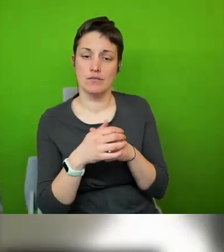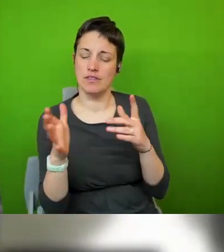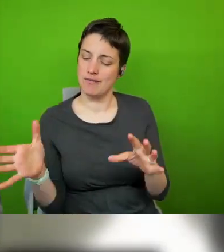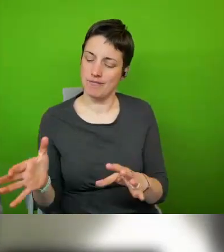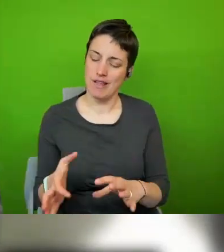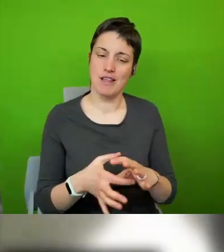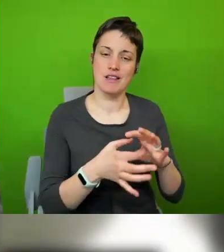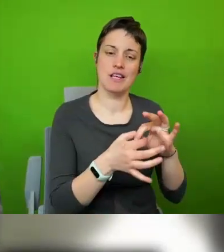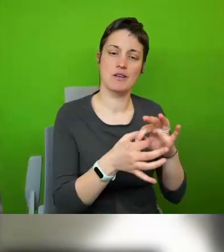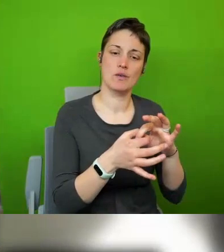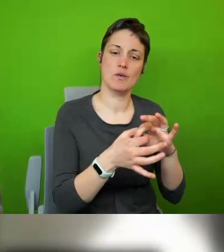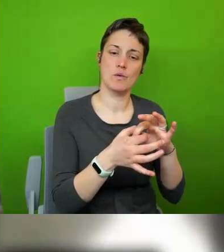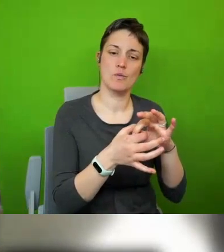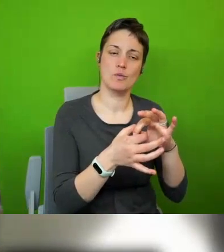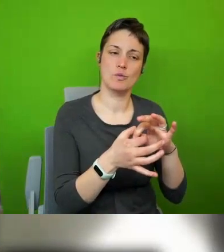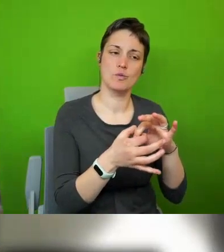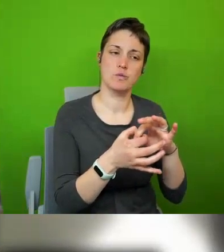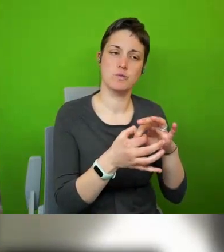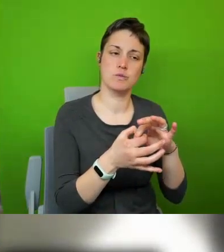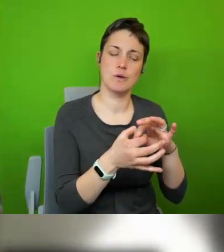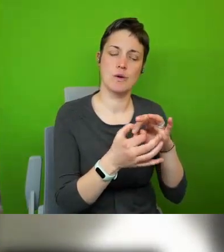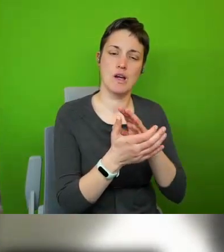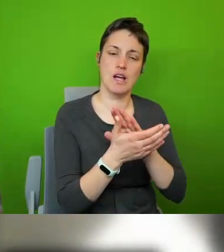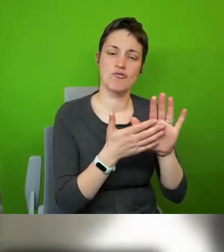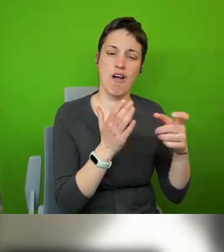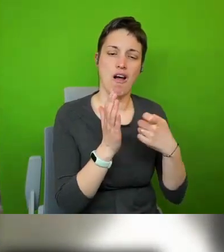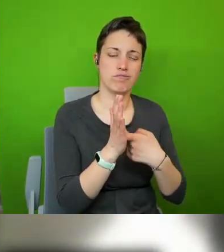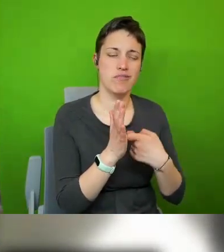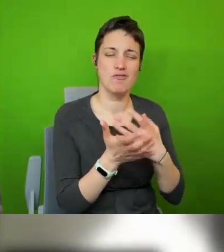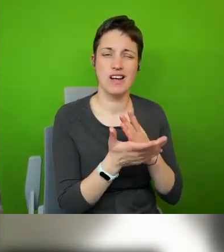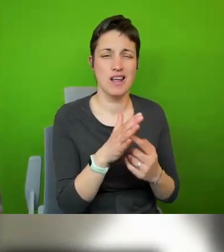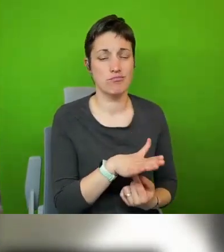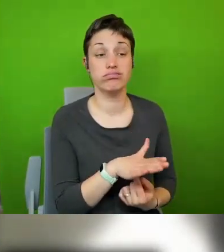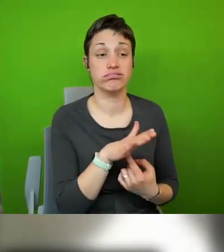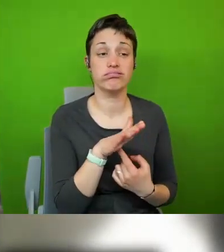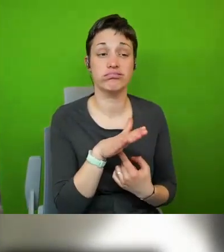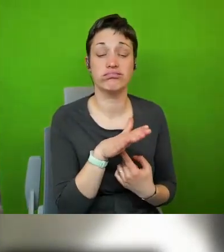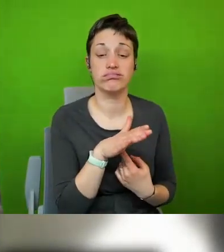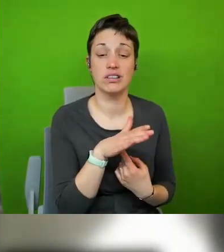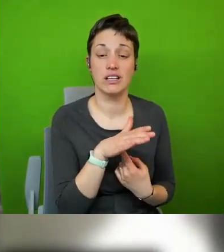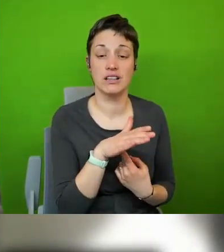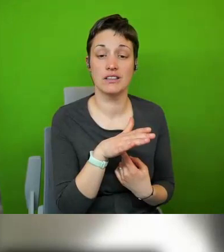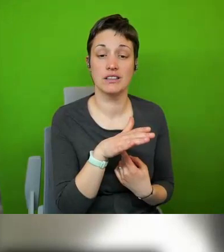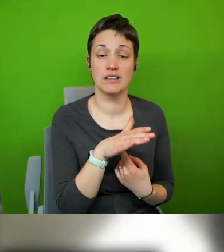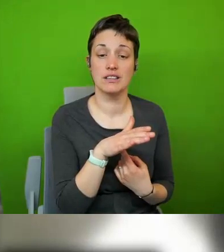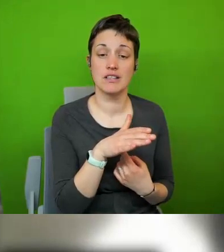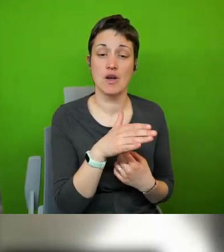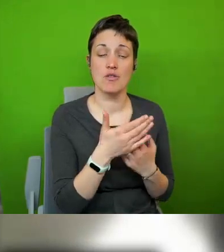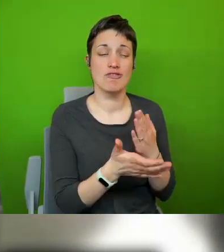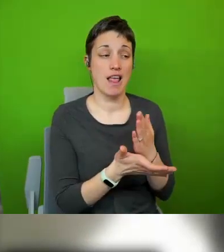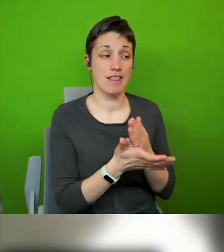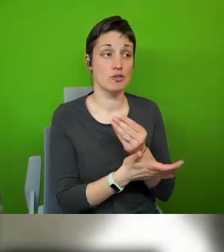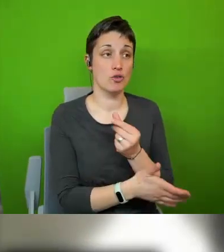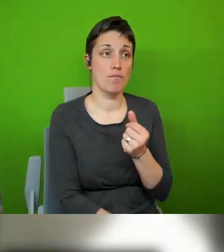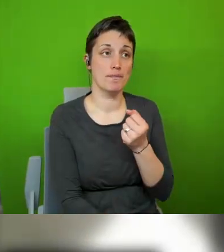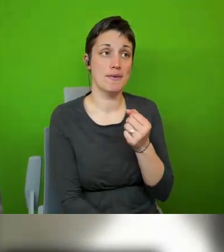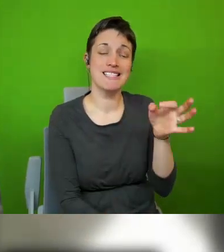rights cities i would say that as i've tried to say in my talk really the human rights cities are some kind of rediscovering the true